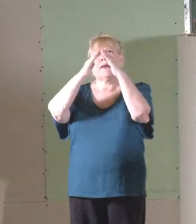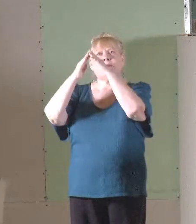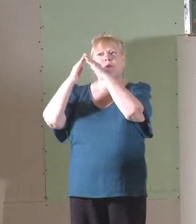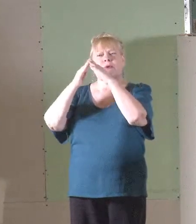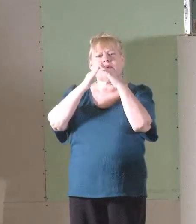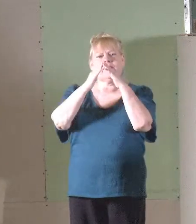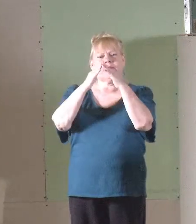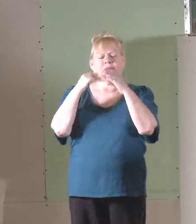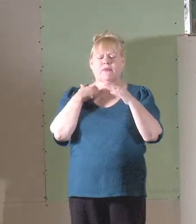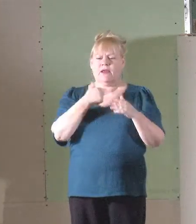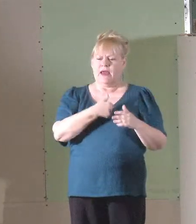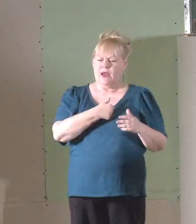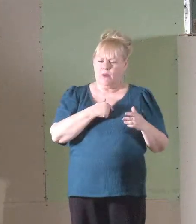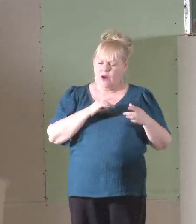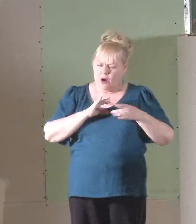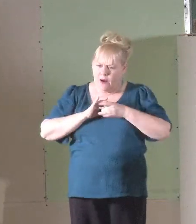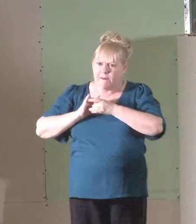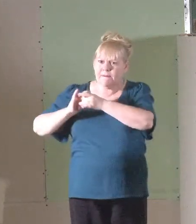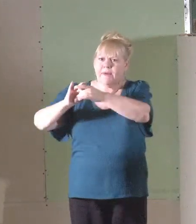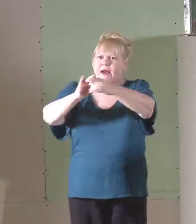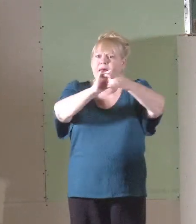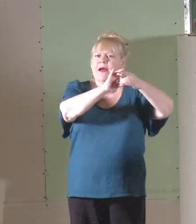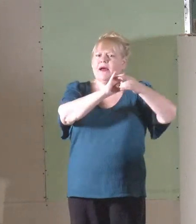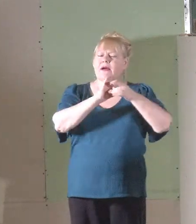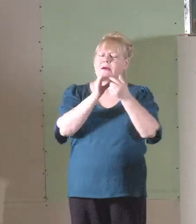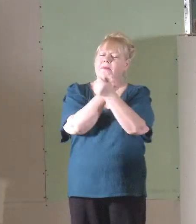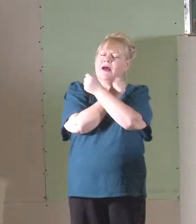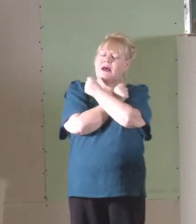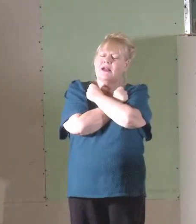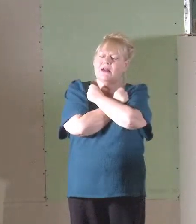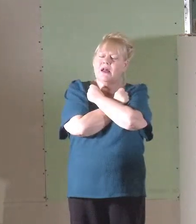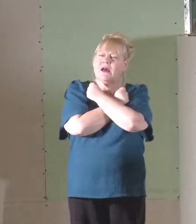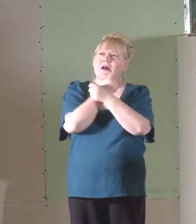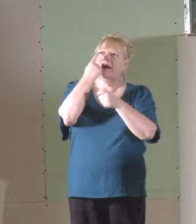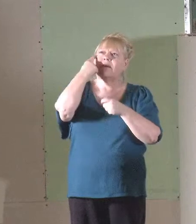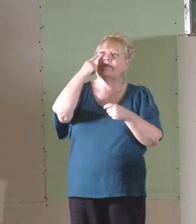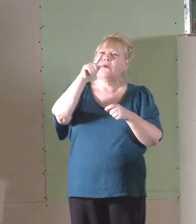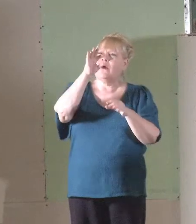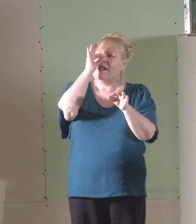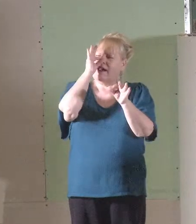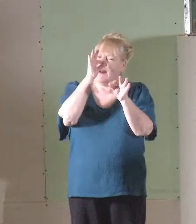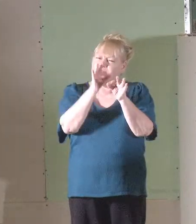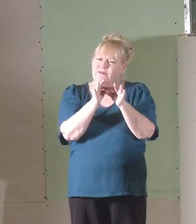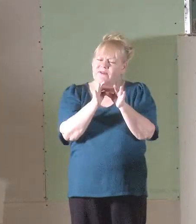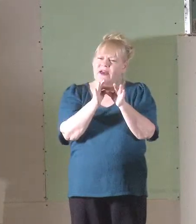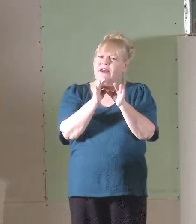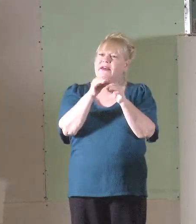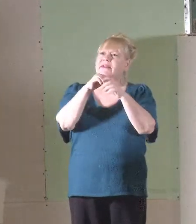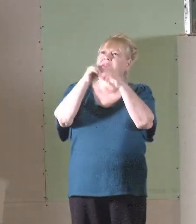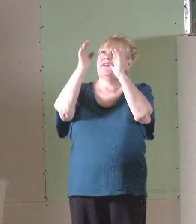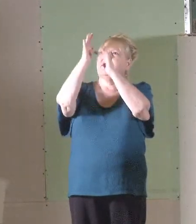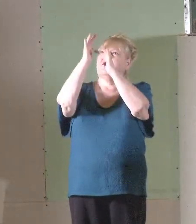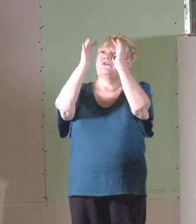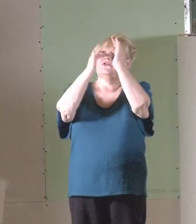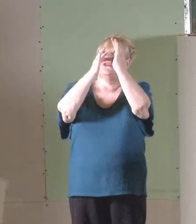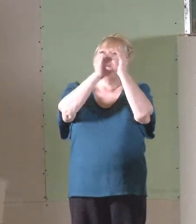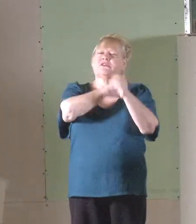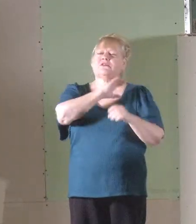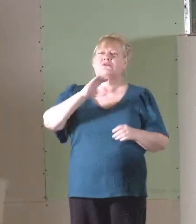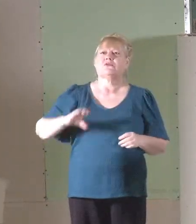we are bound together by love for and faith in Jesus Christ,